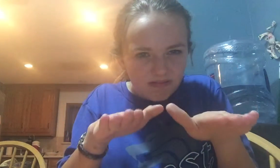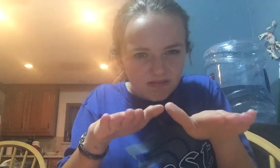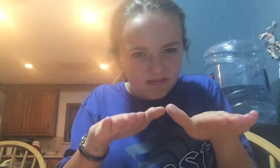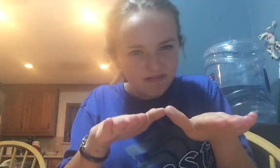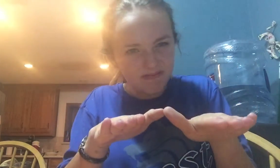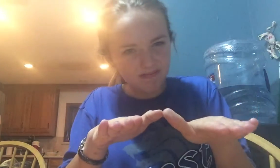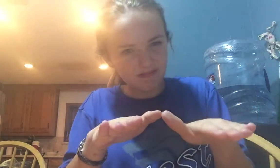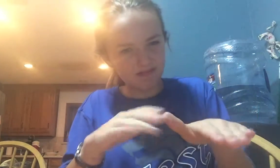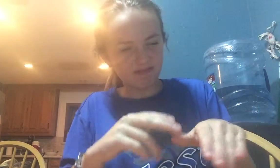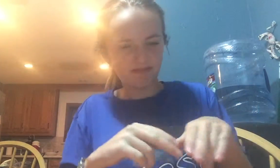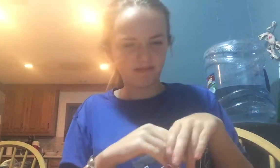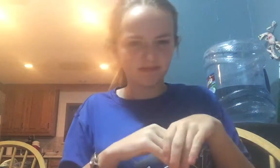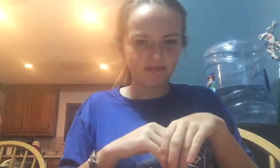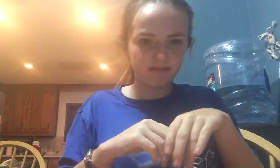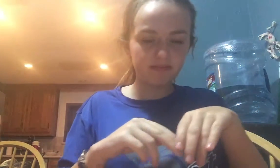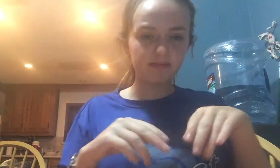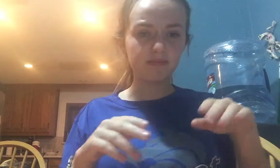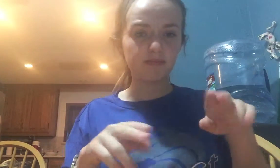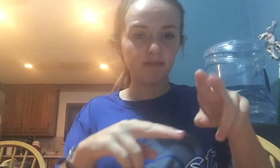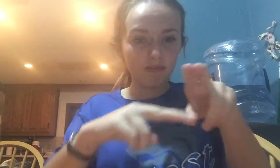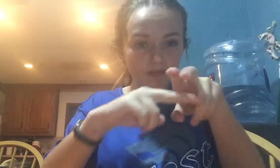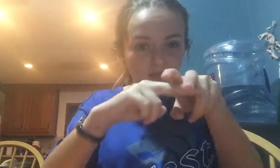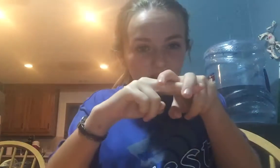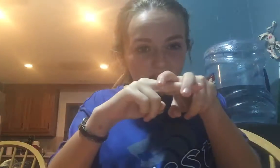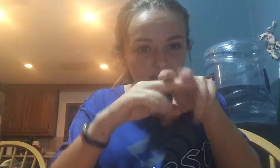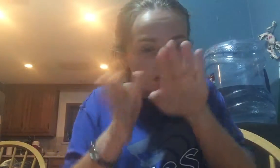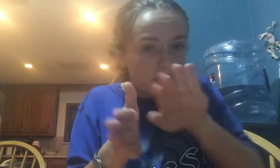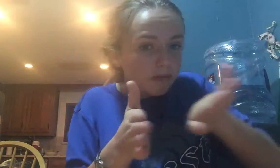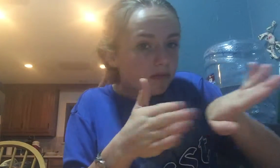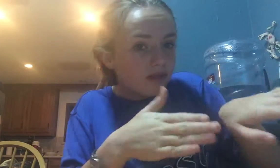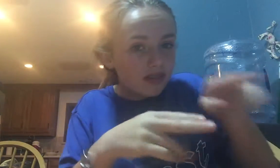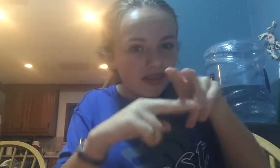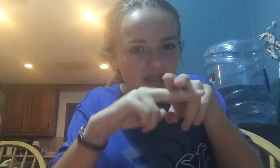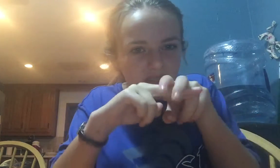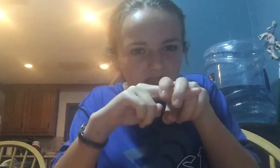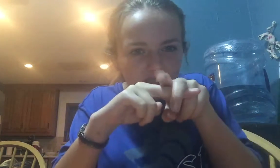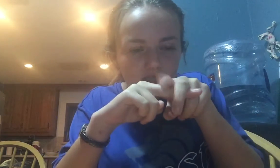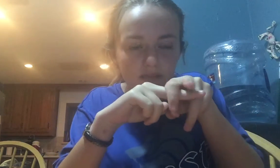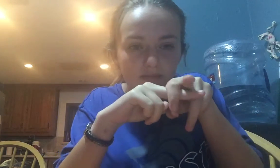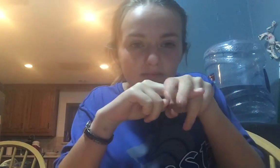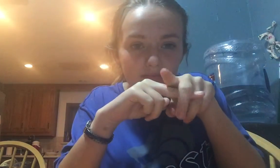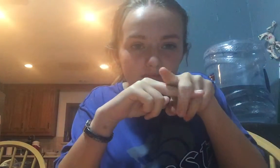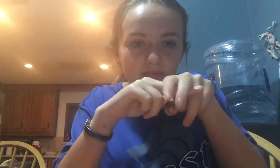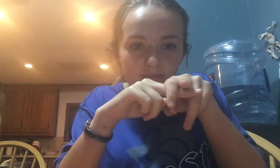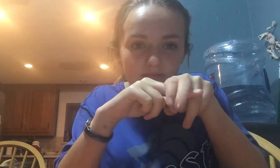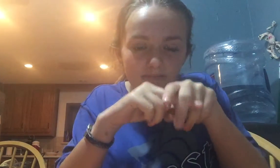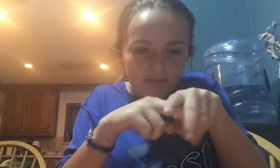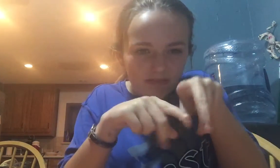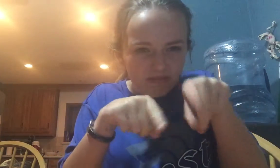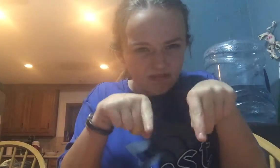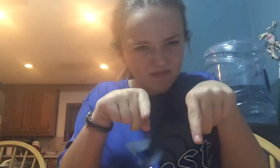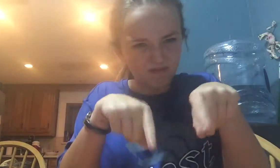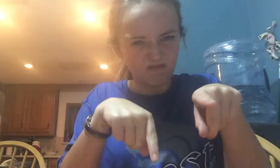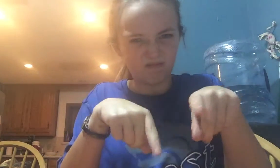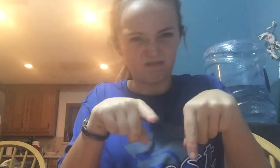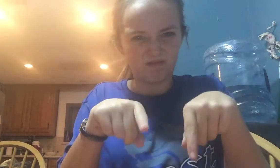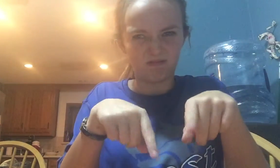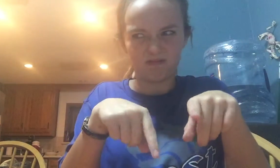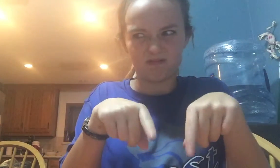So that when she sat at it, she could put her feet on the box. Because if the box was pushed away, her feet wouldn't touch the floor, and they would